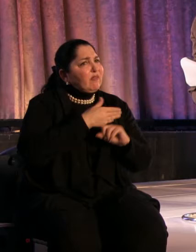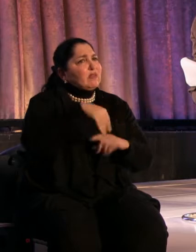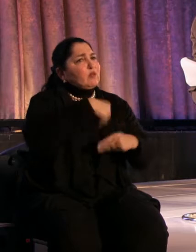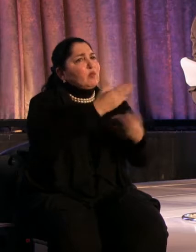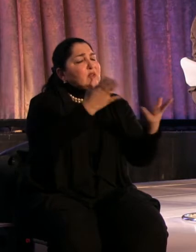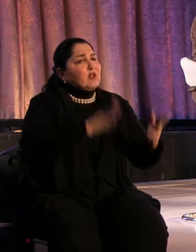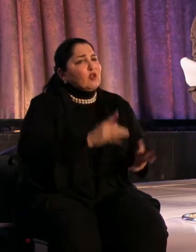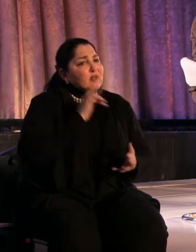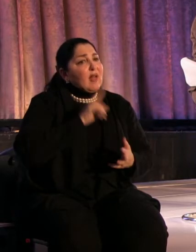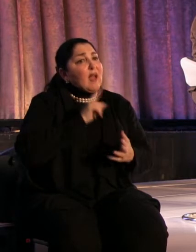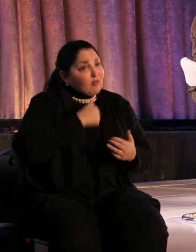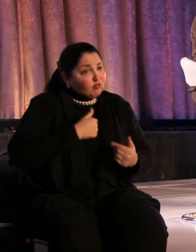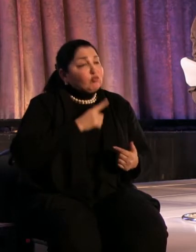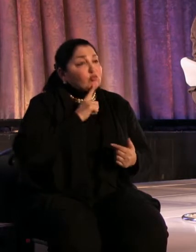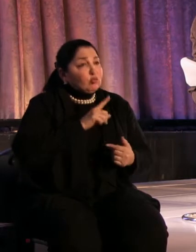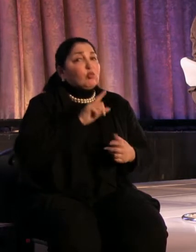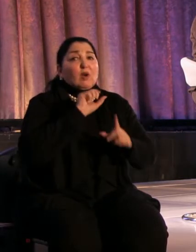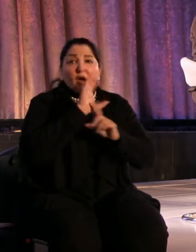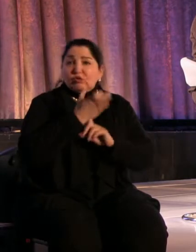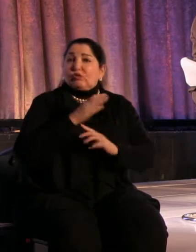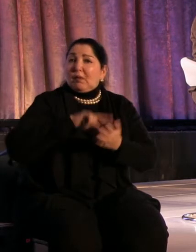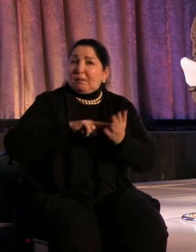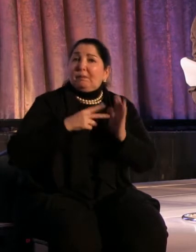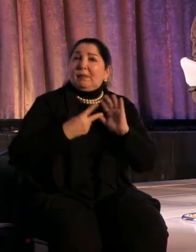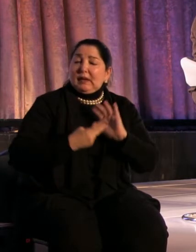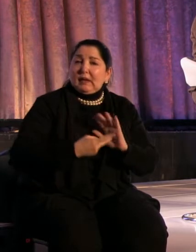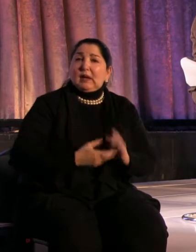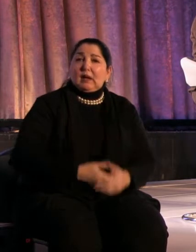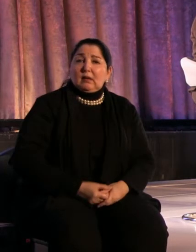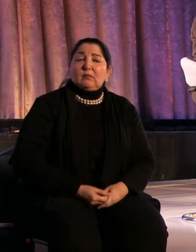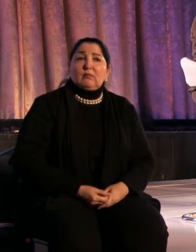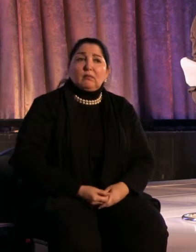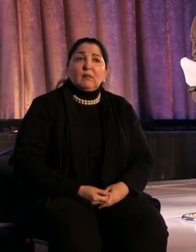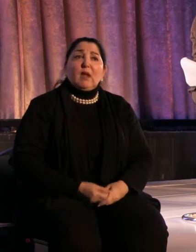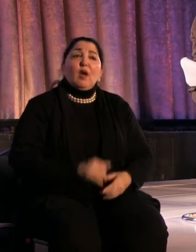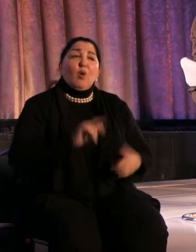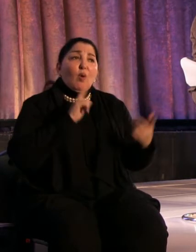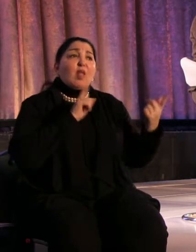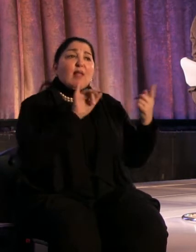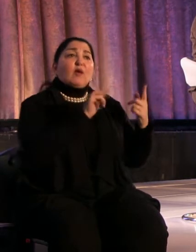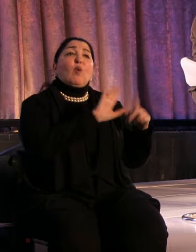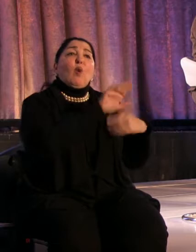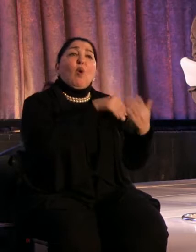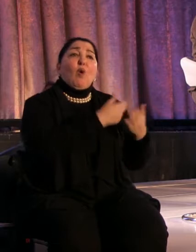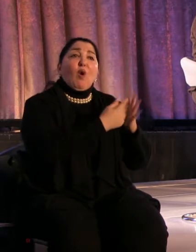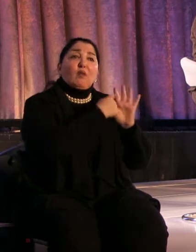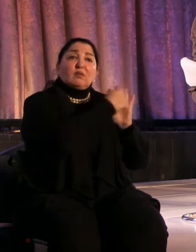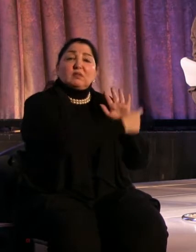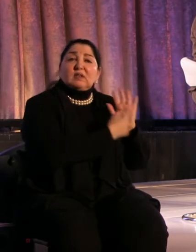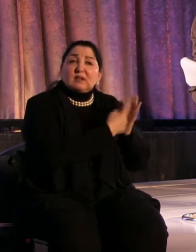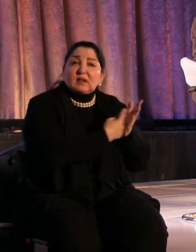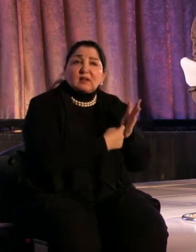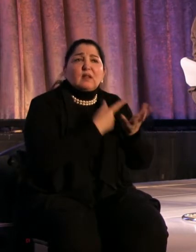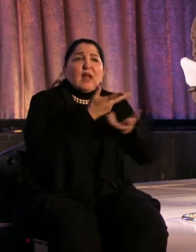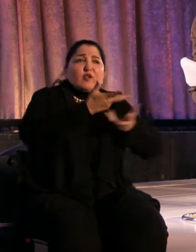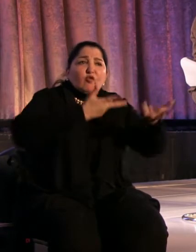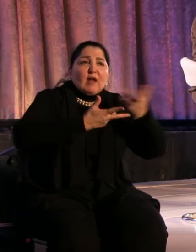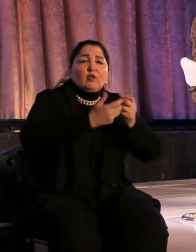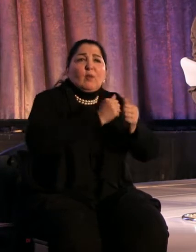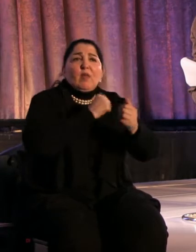is happening there on stage, but is happening, as you're all talking about, in interaction with the audience? What is...